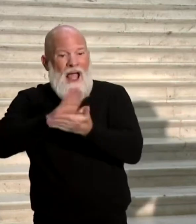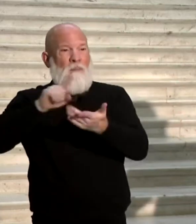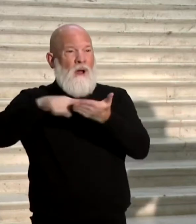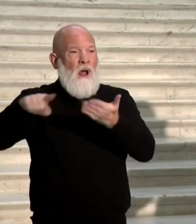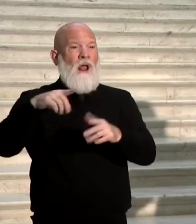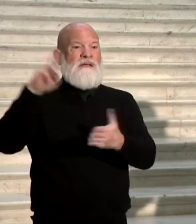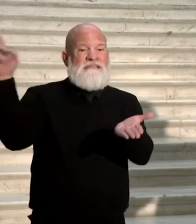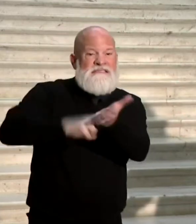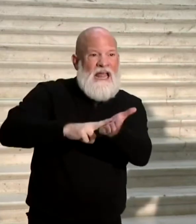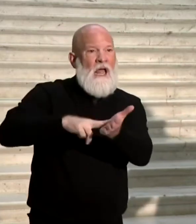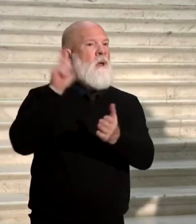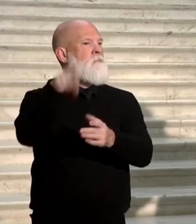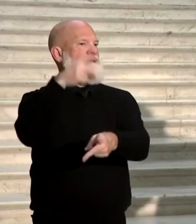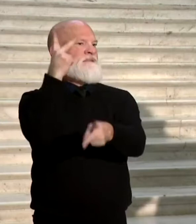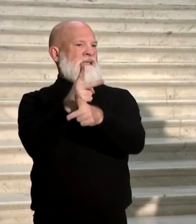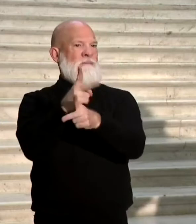Those are all being kept.